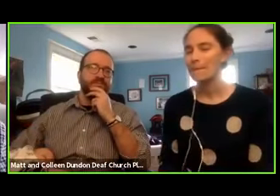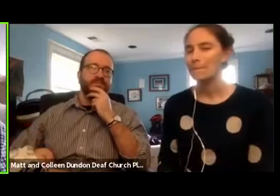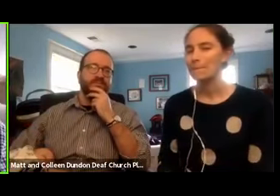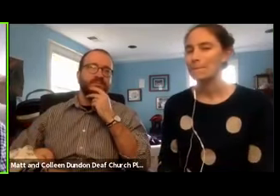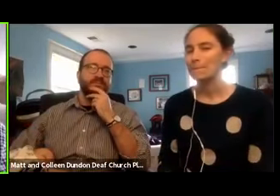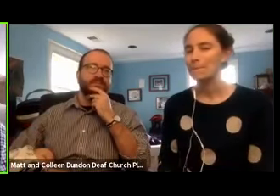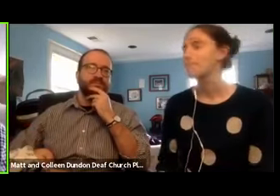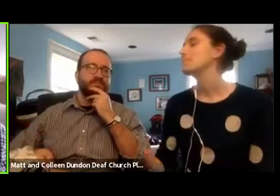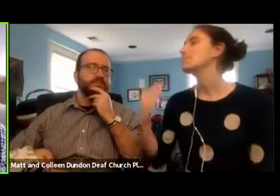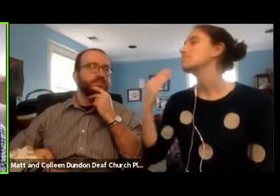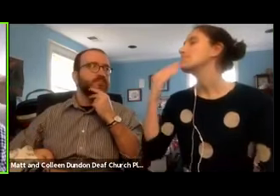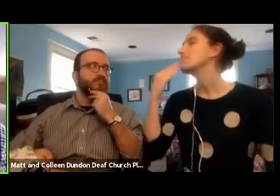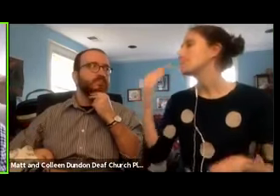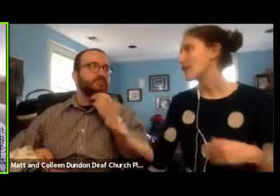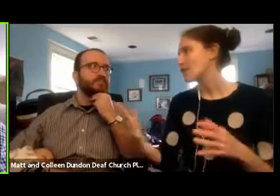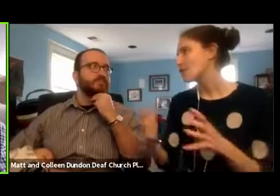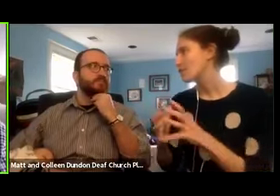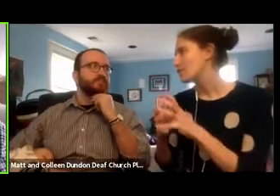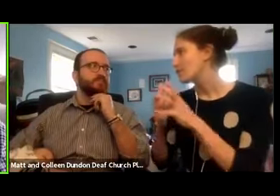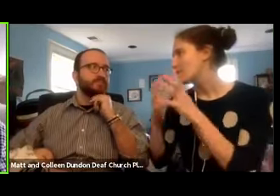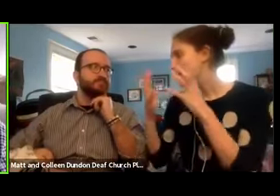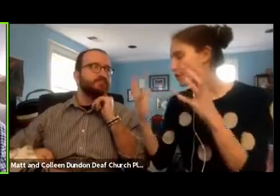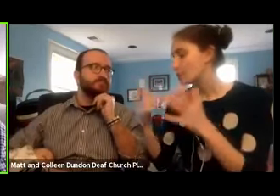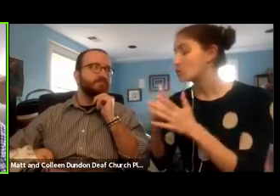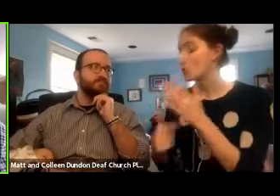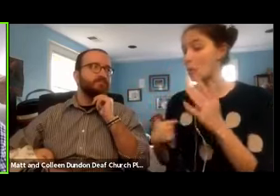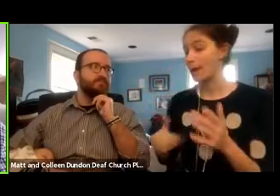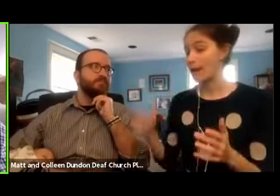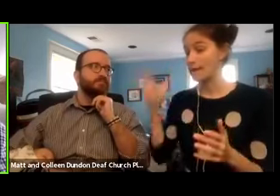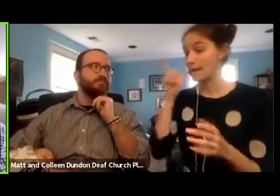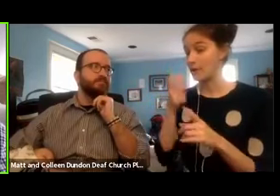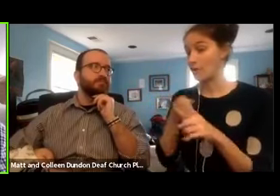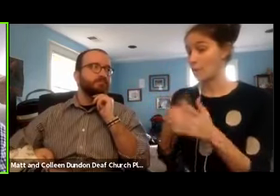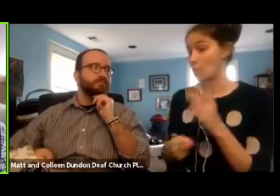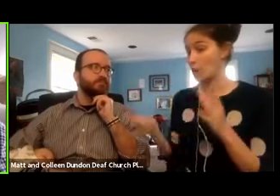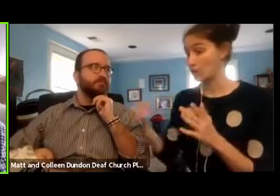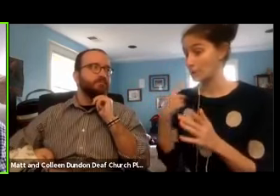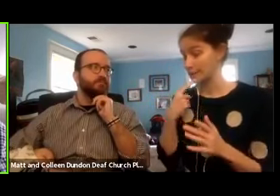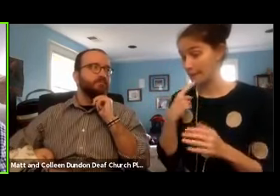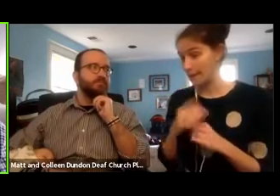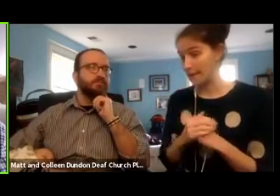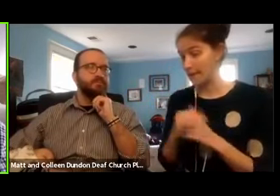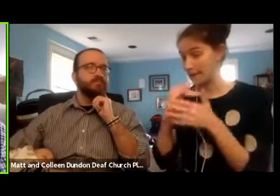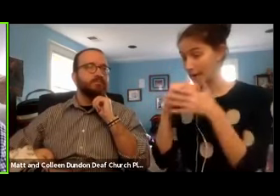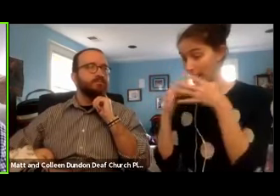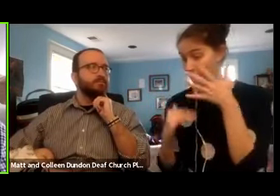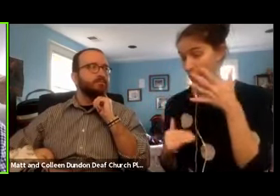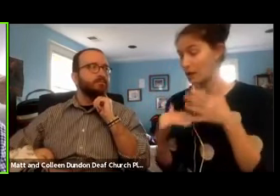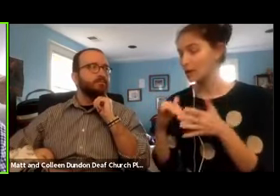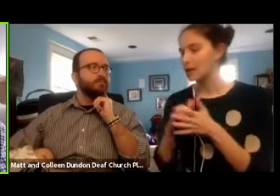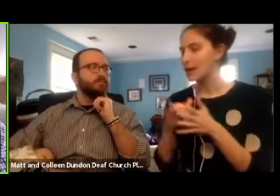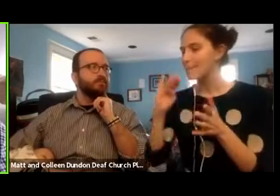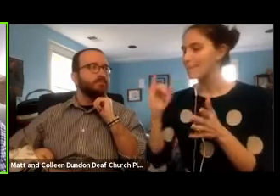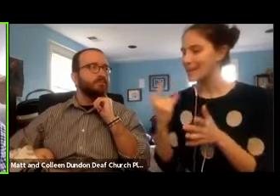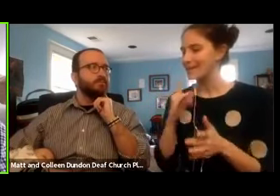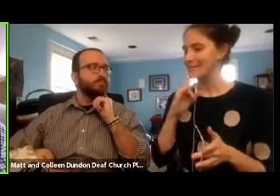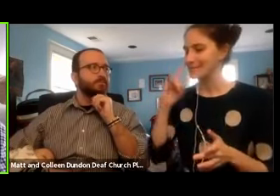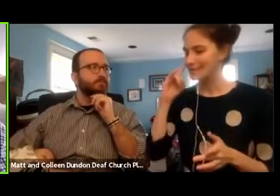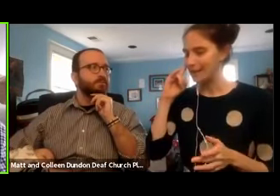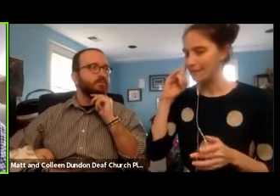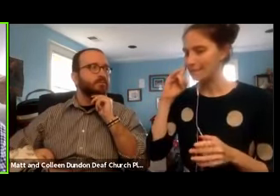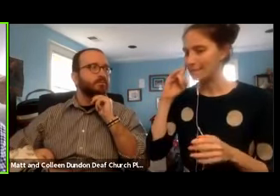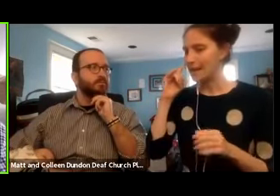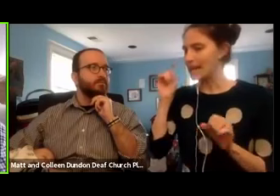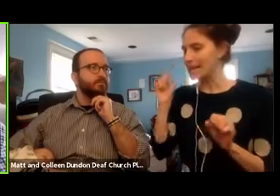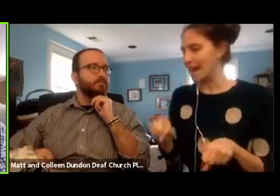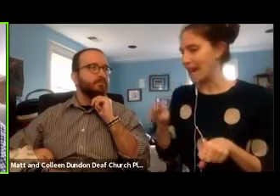Thank you very much. What I hear from what you're saying is that being deaf can